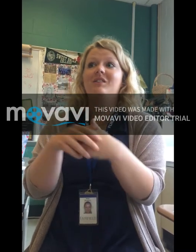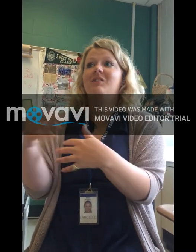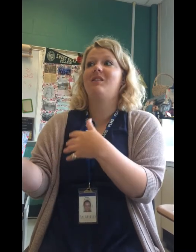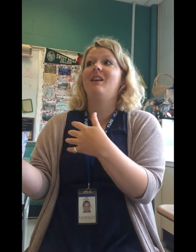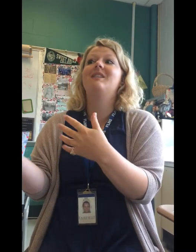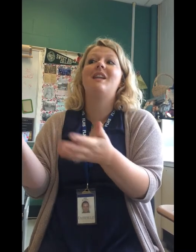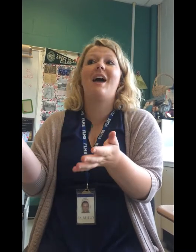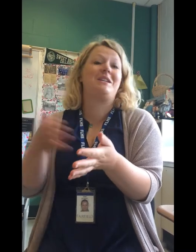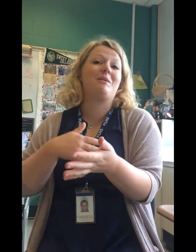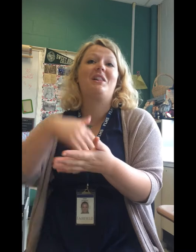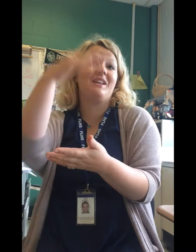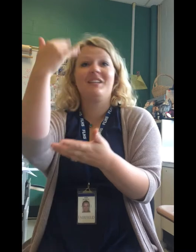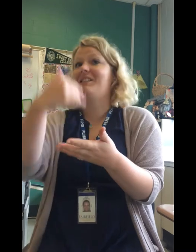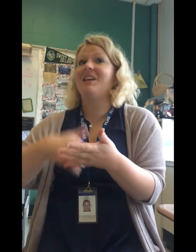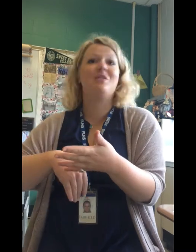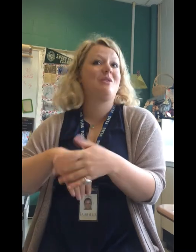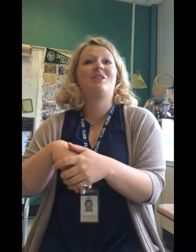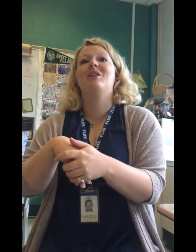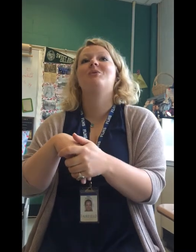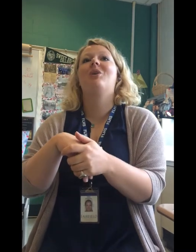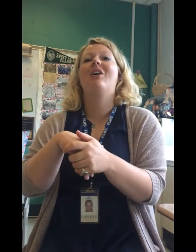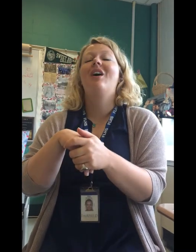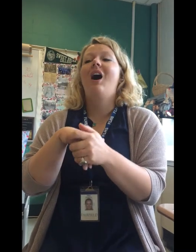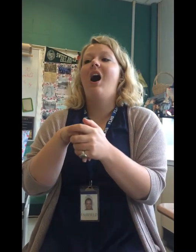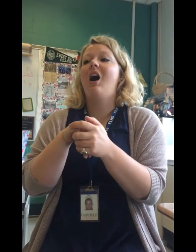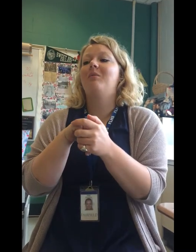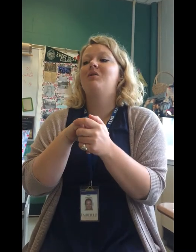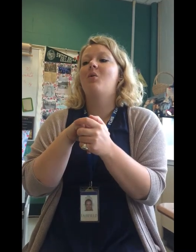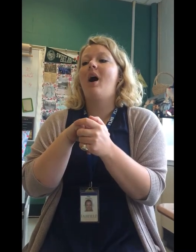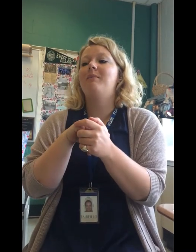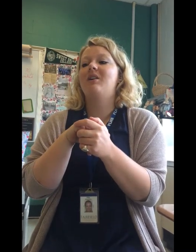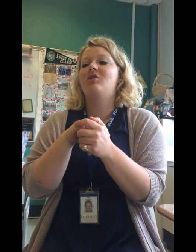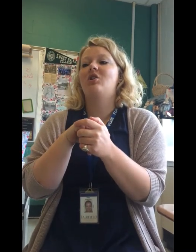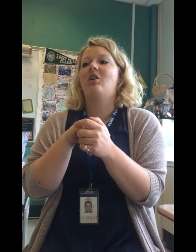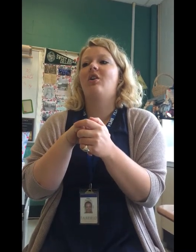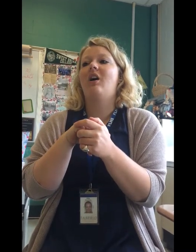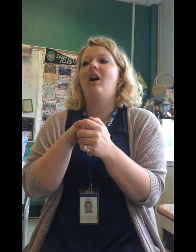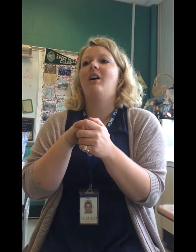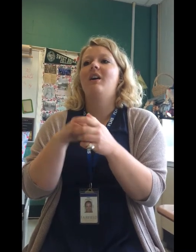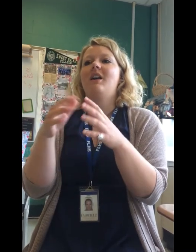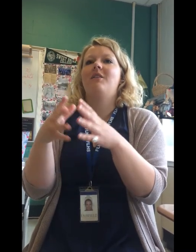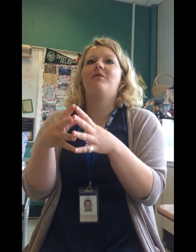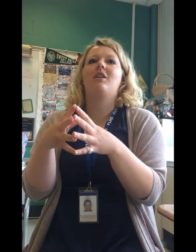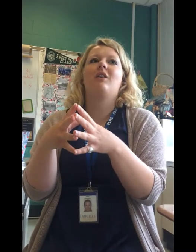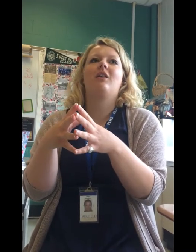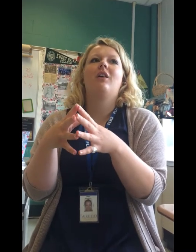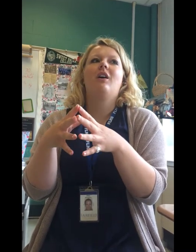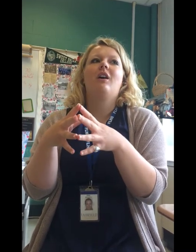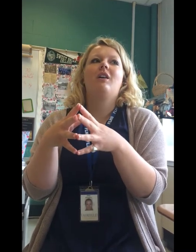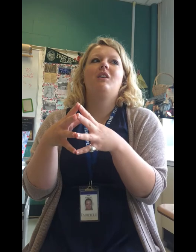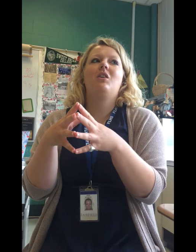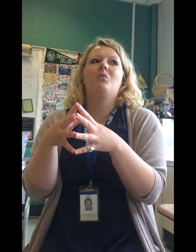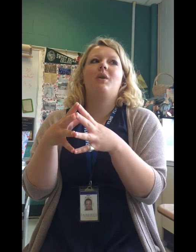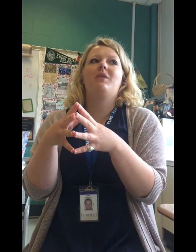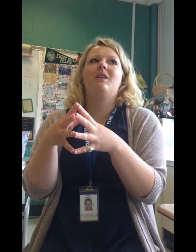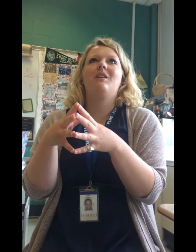because it is an academic class, like it's in their schedule. So I'm not sure if they're, you know, what the